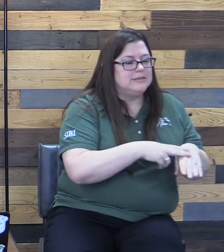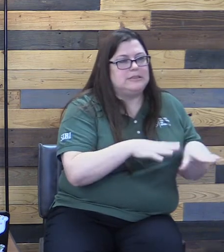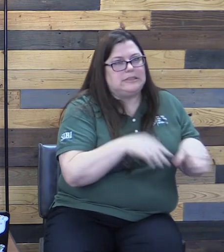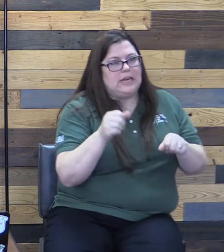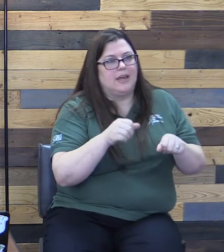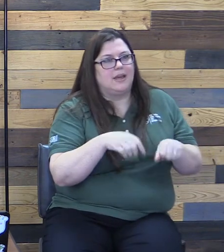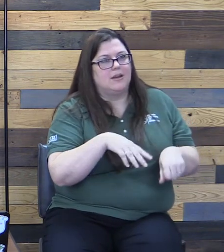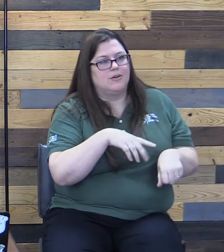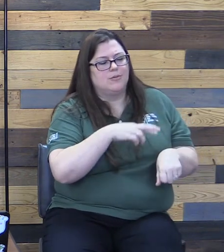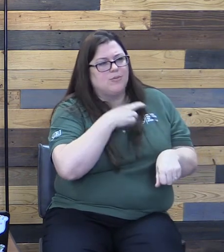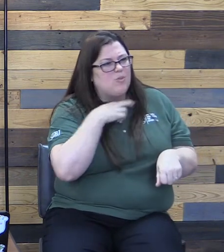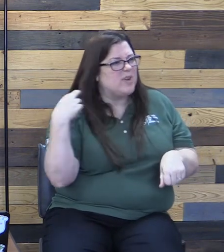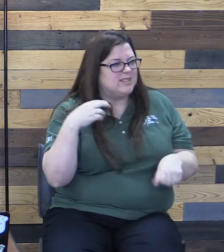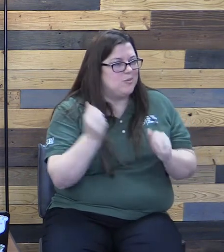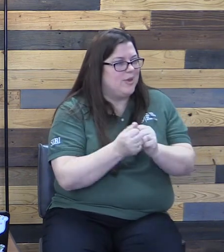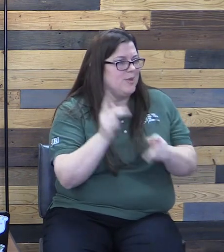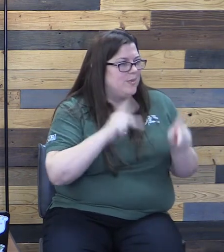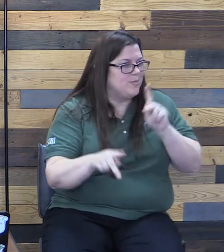It's opening up.